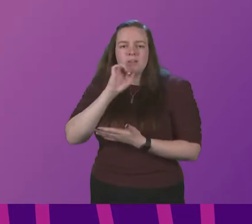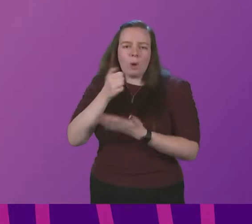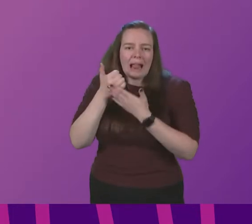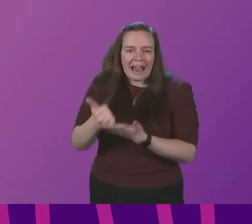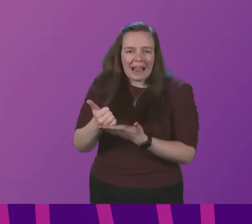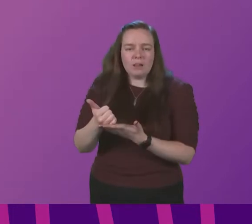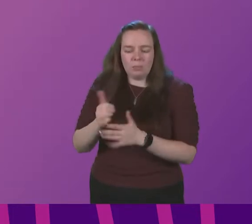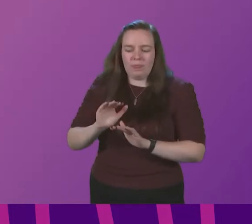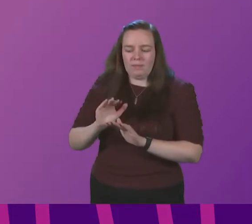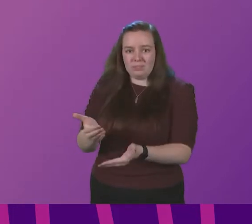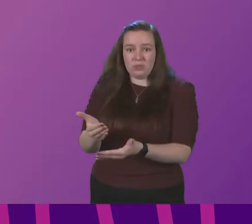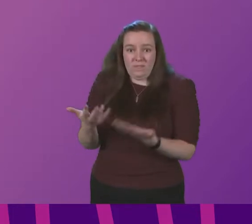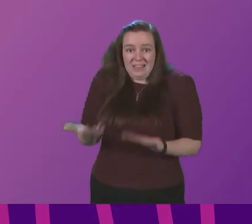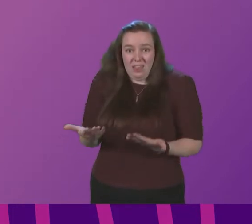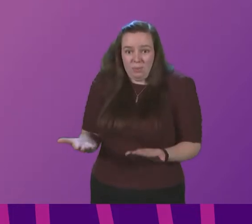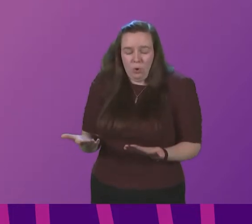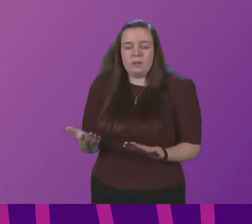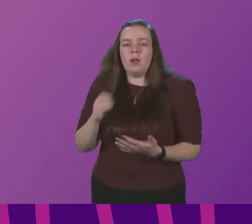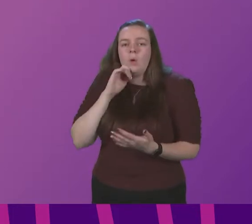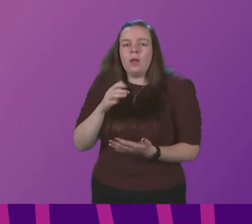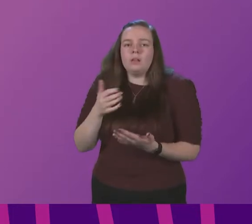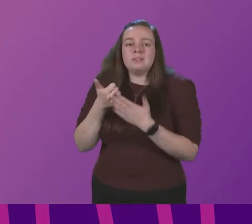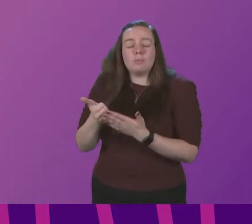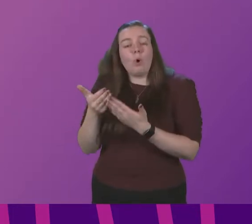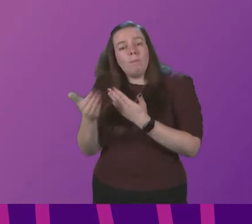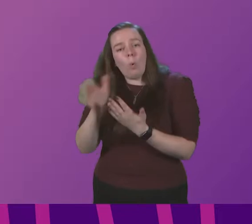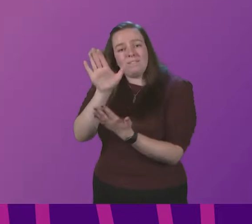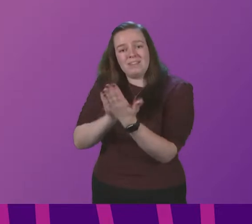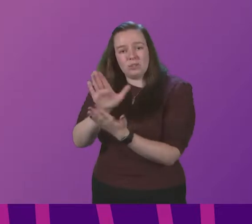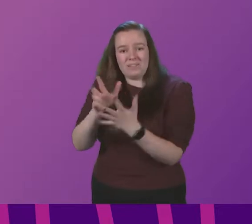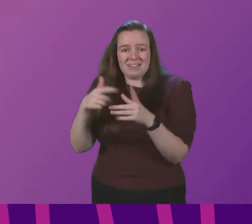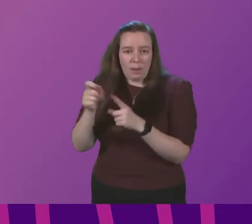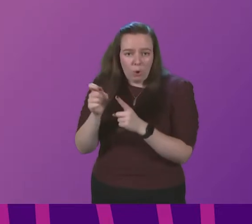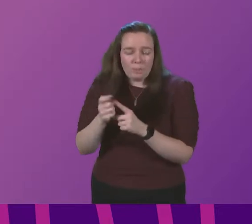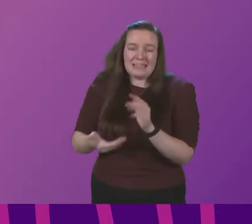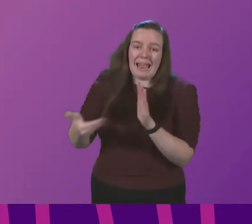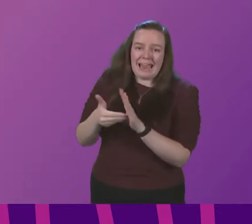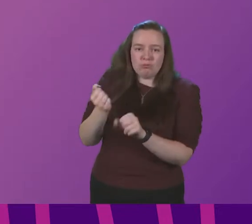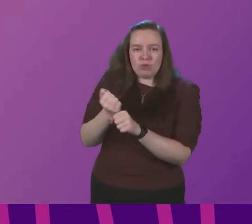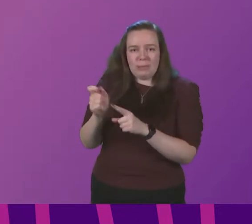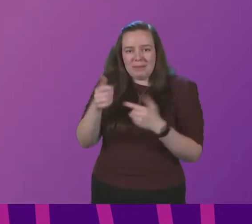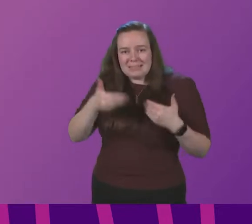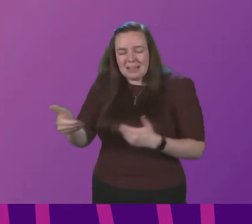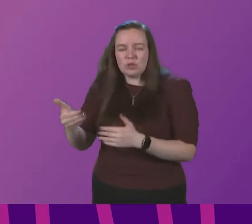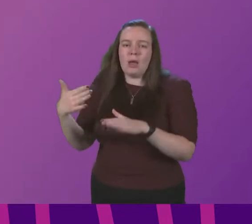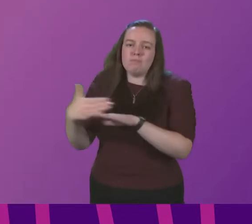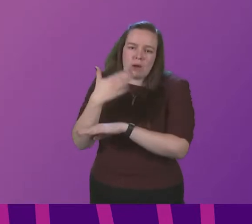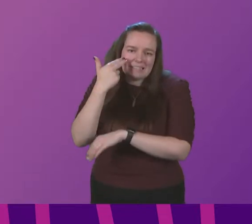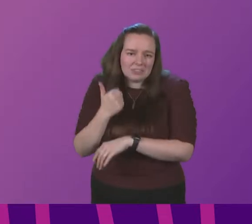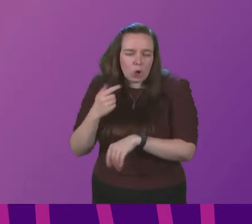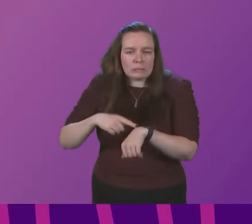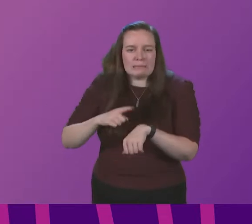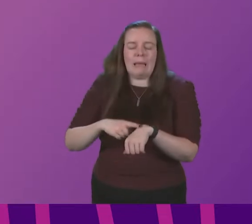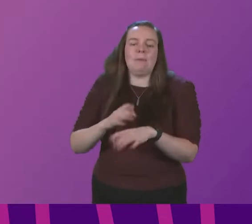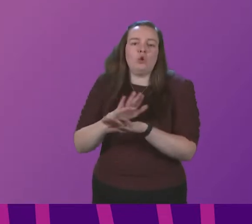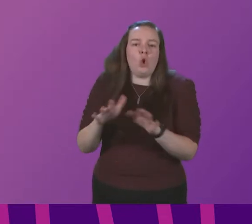of existing services it will include supporting more face-to-face appointments extra GP sessions practice nurse time non-core hours